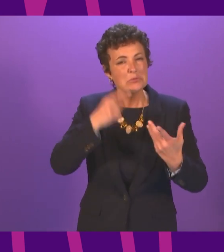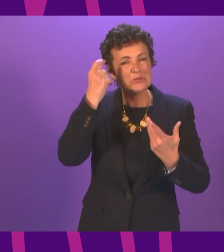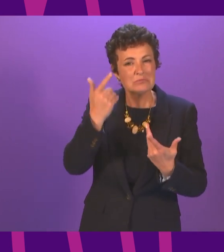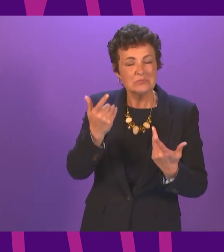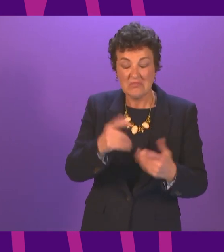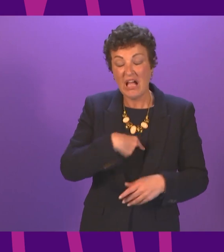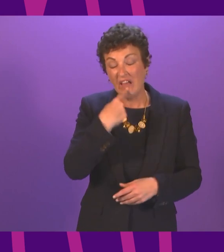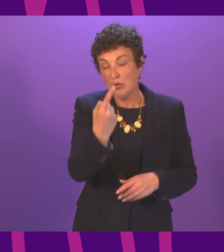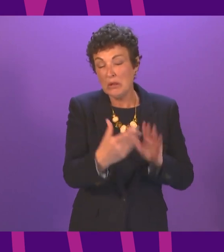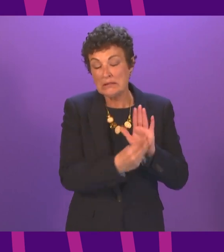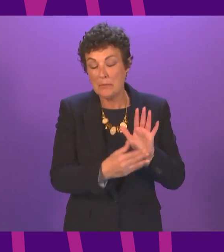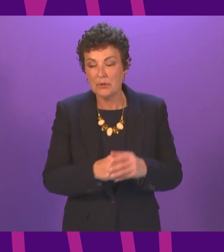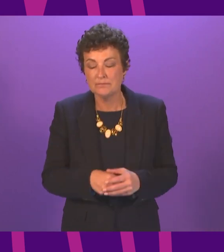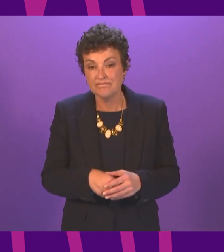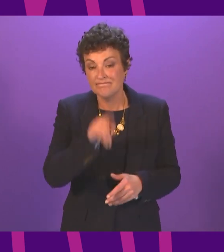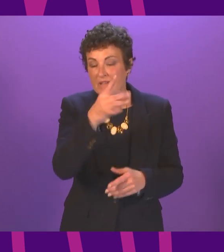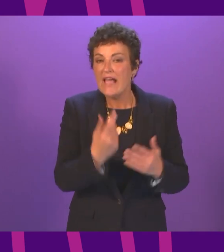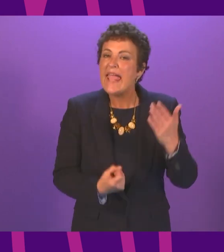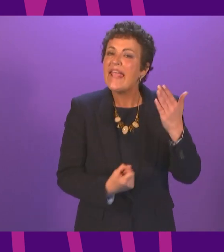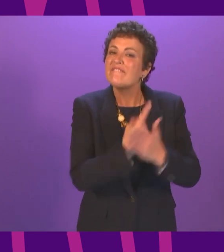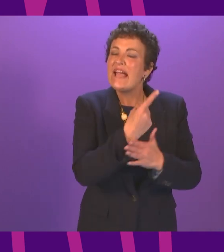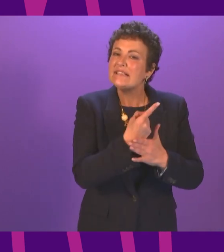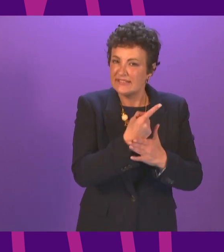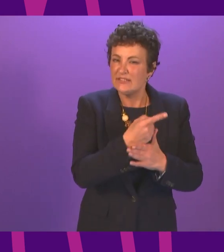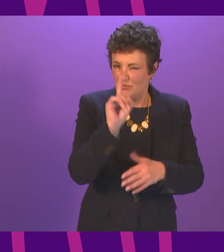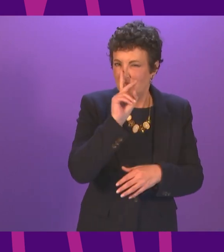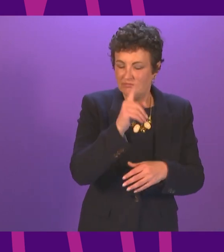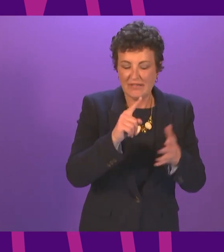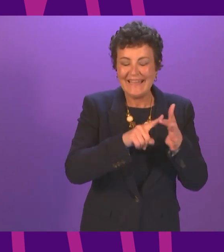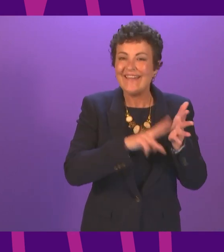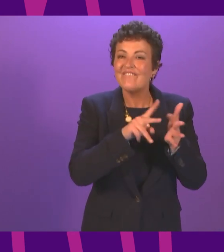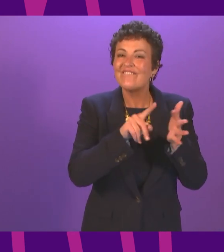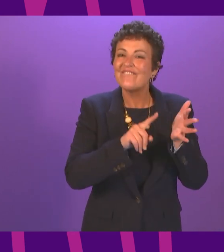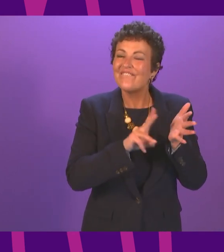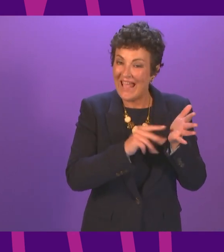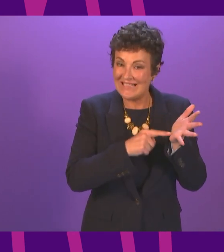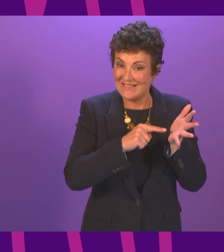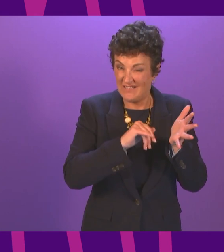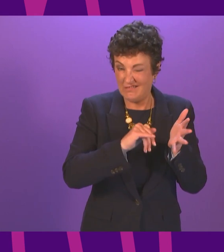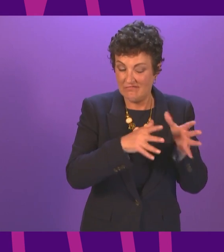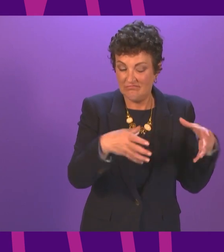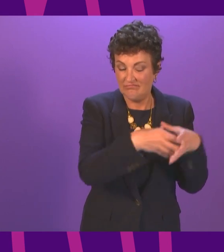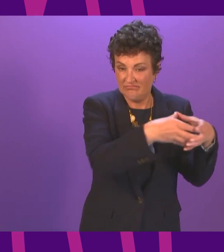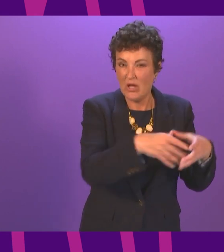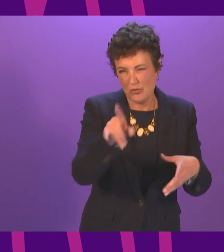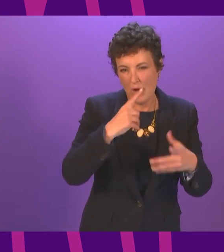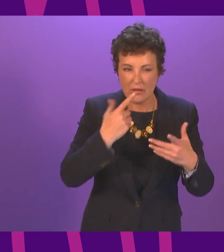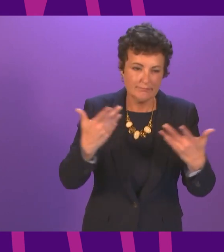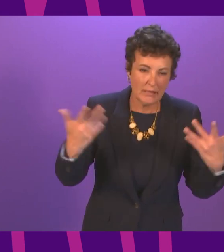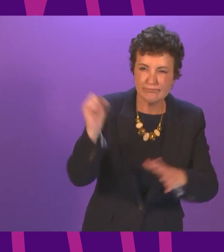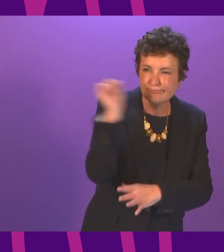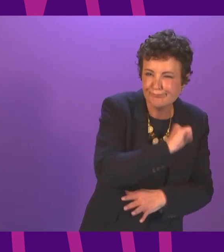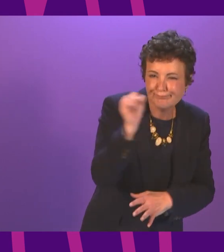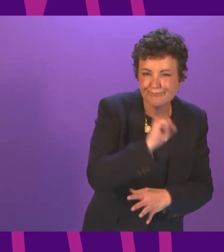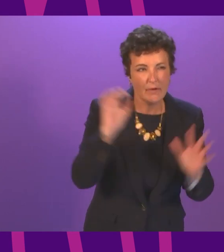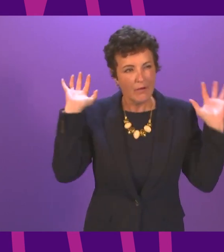A good example of this is in the events industry. We have seen the cancellation of a large number of events which provide tremendous economic benefit